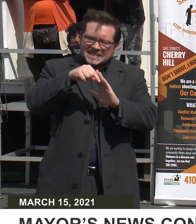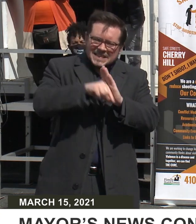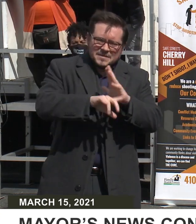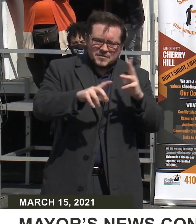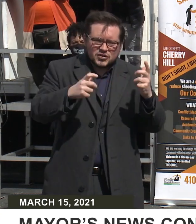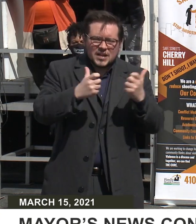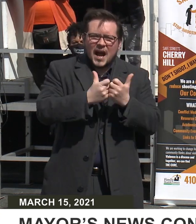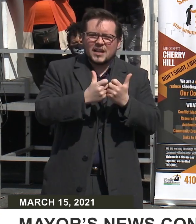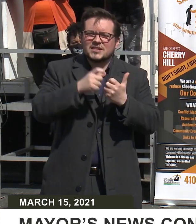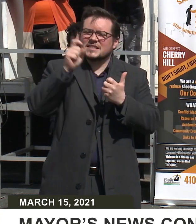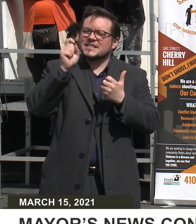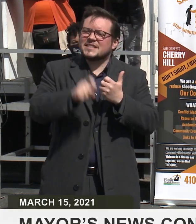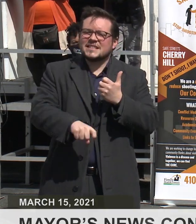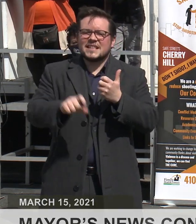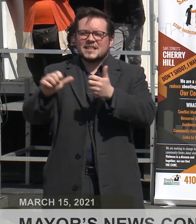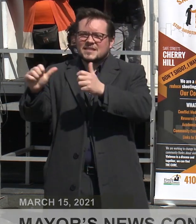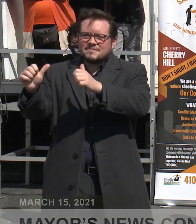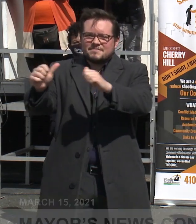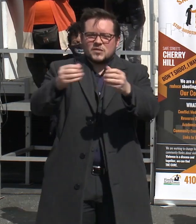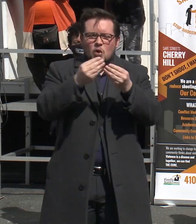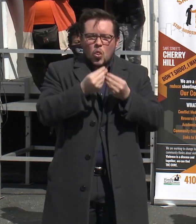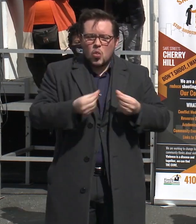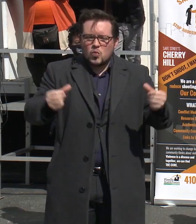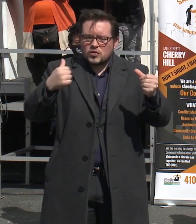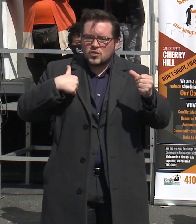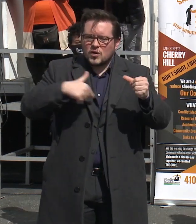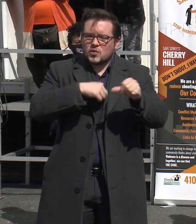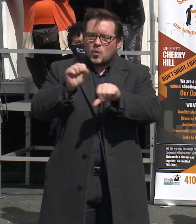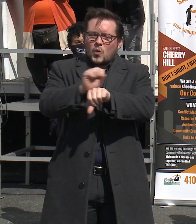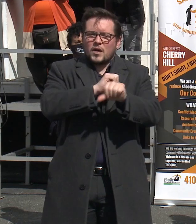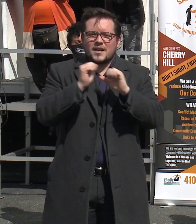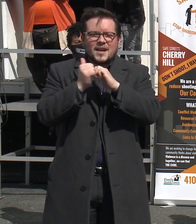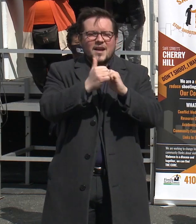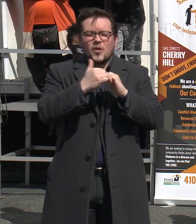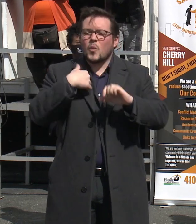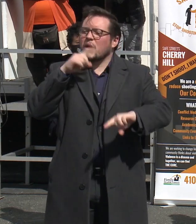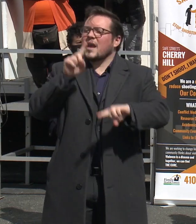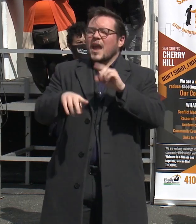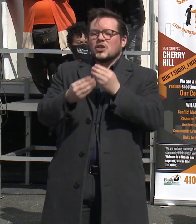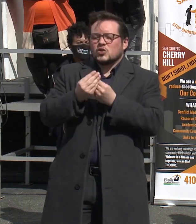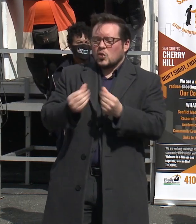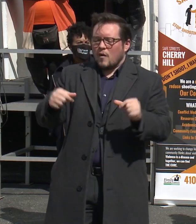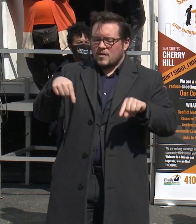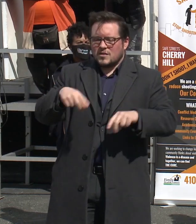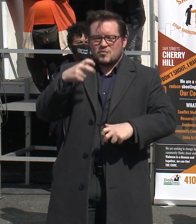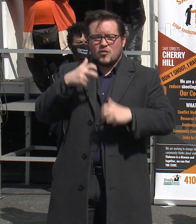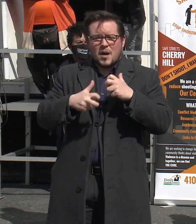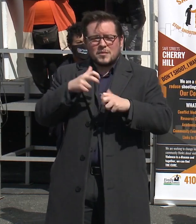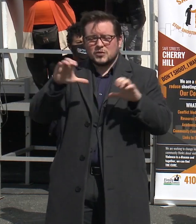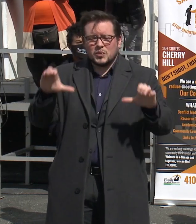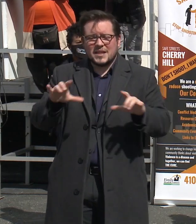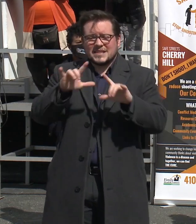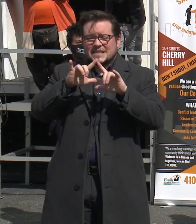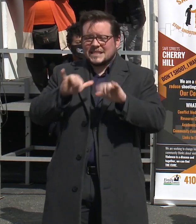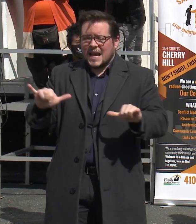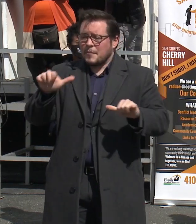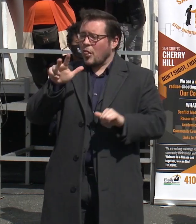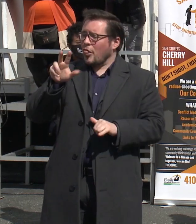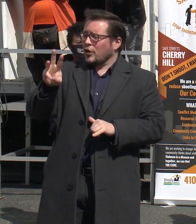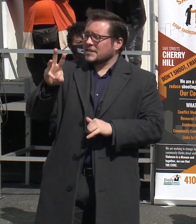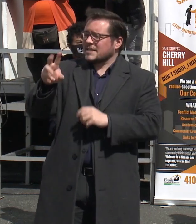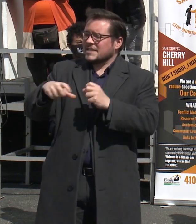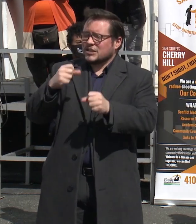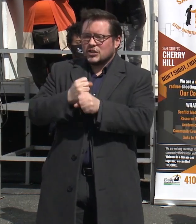We are not going to solve this problem by doing the same things that we have done for at least the 36 years,